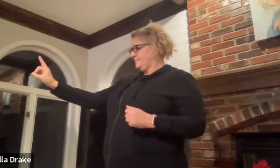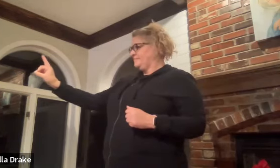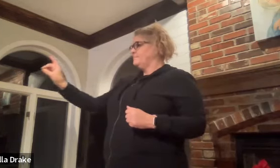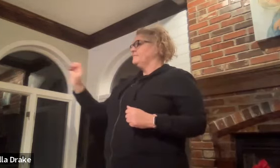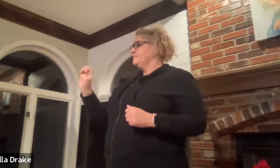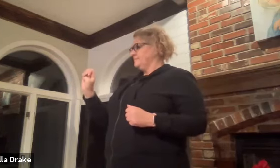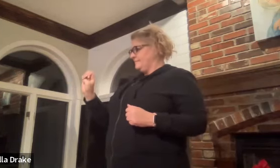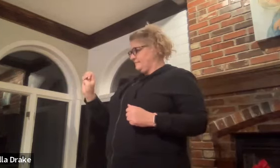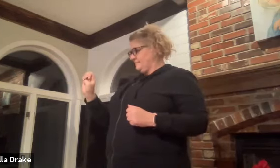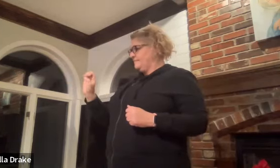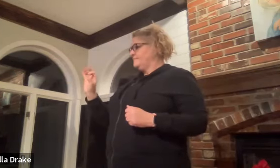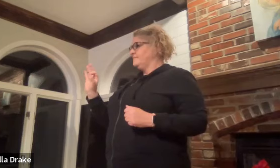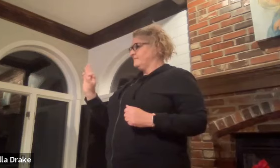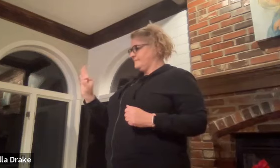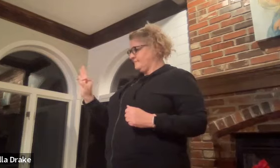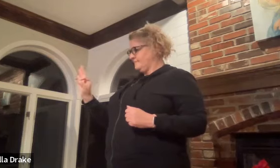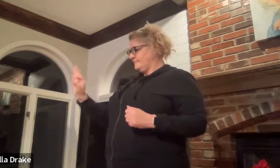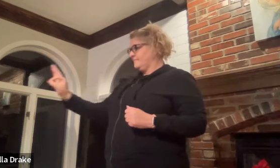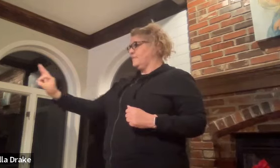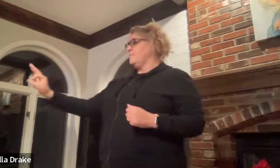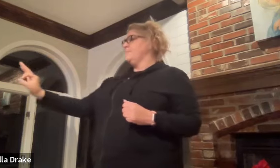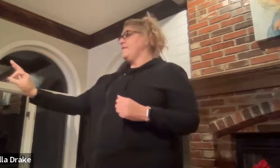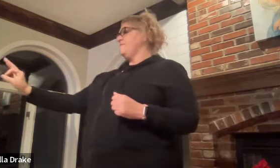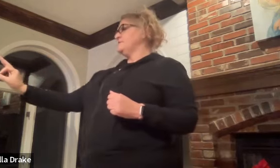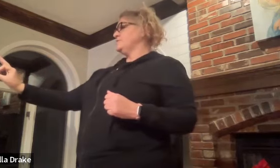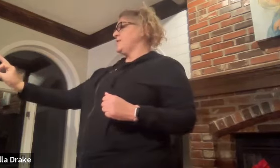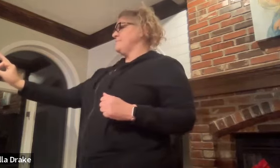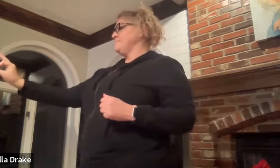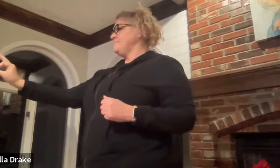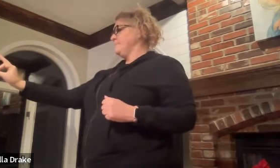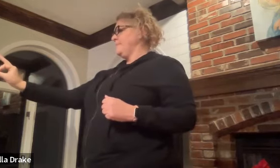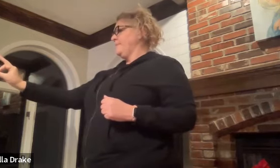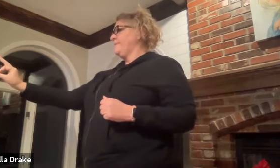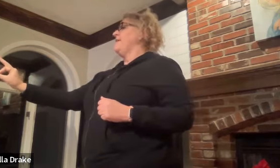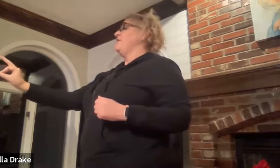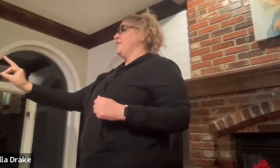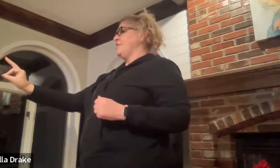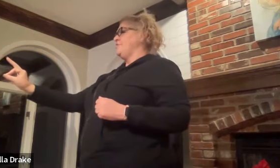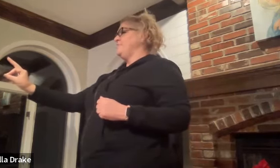e nope f is this way there you go